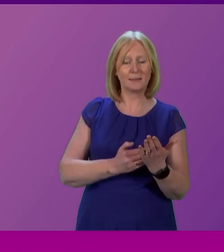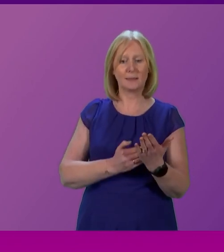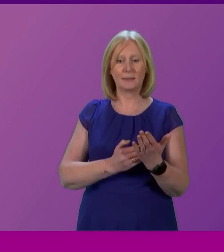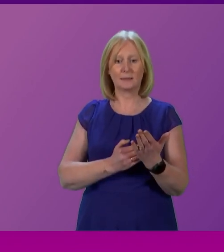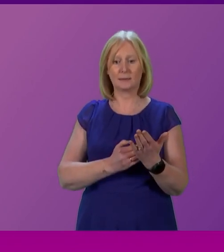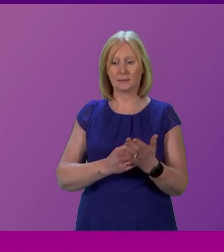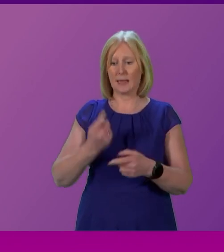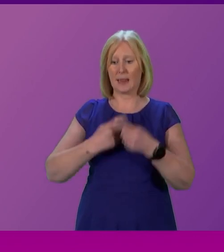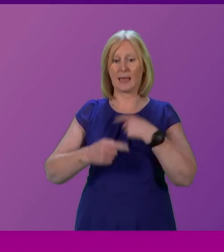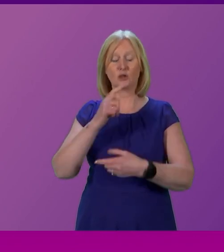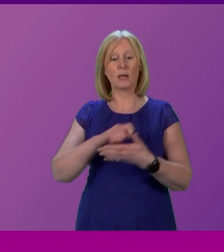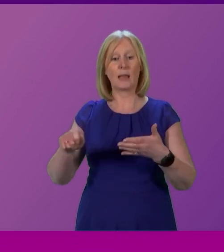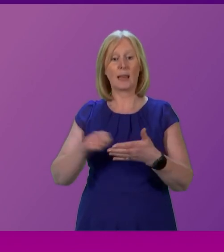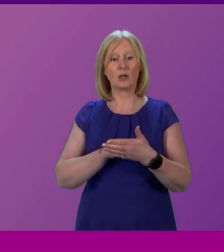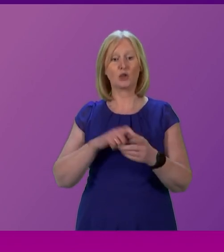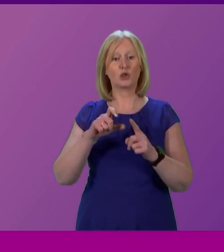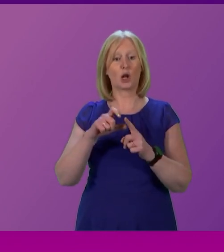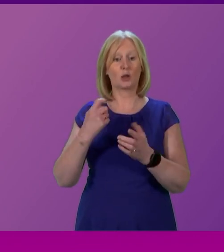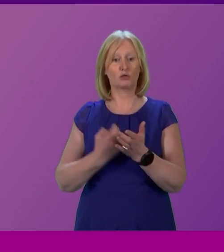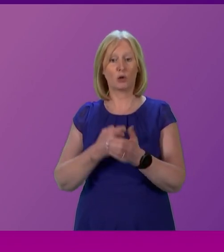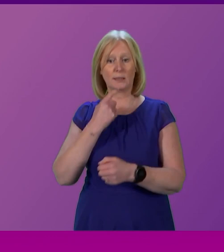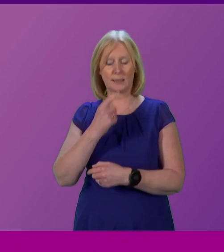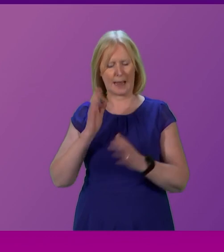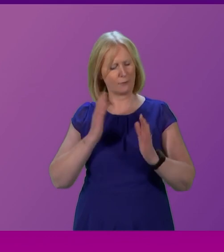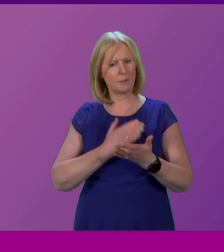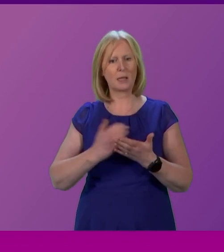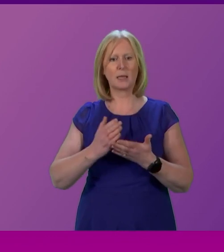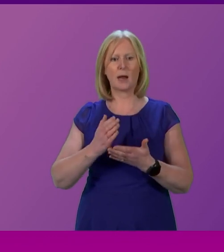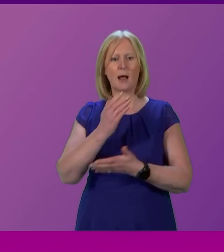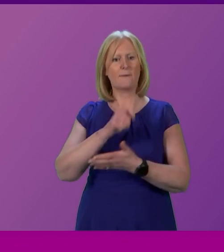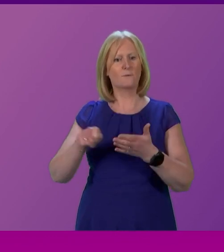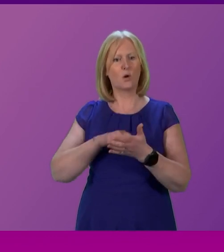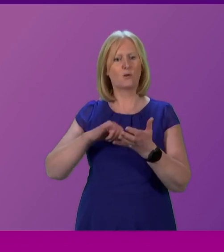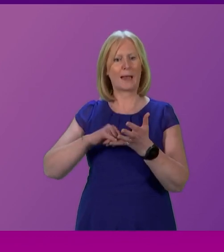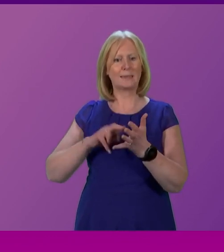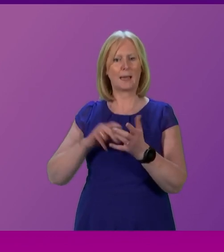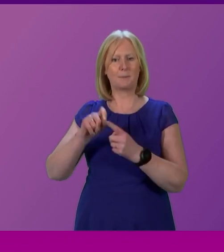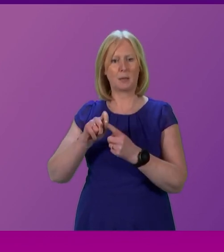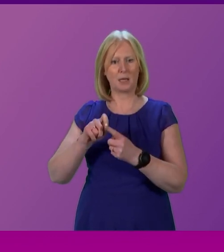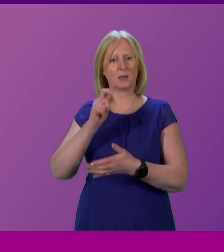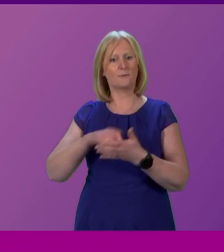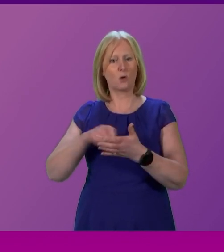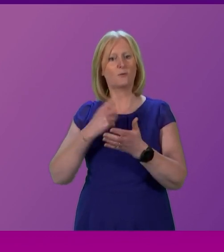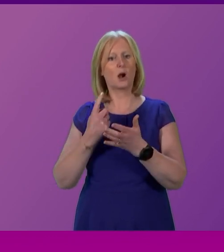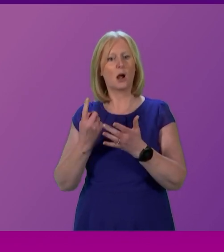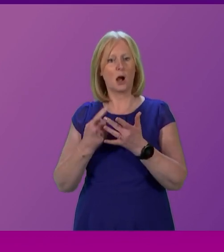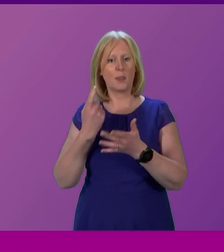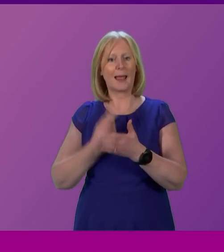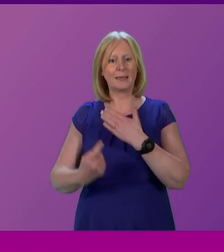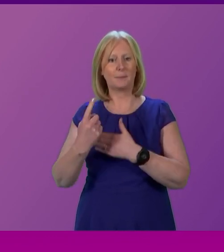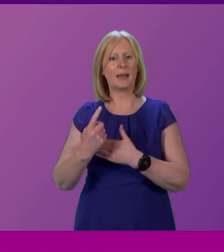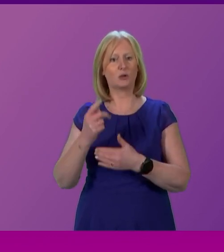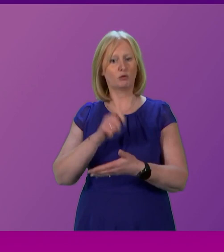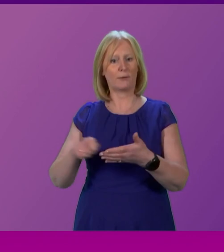of last year's election, Douglas Ross said, people have to be really clear that a vote for the SNP is a vote for another independence referendum. His Conservative